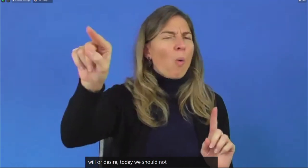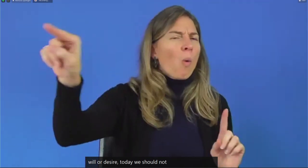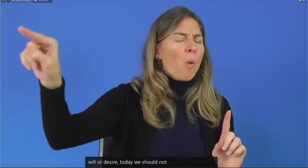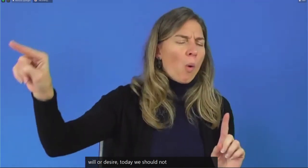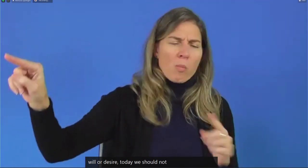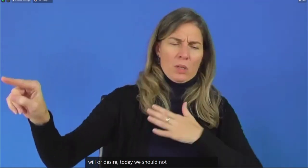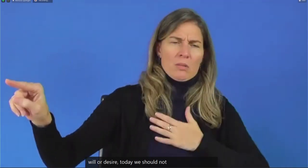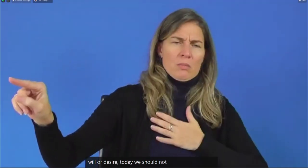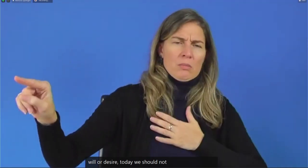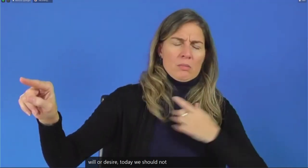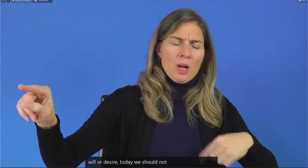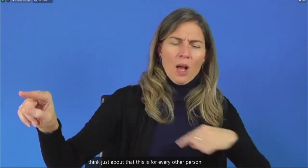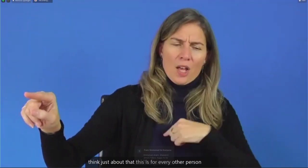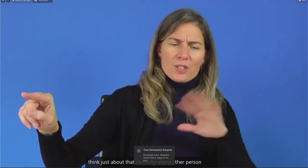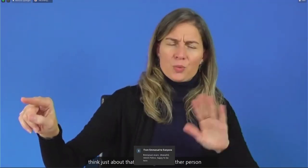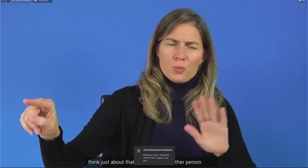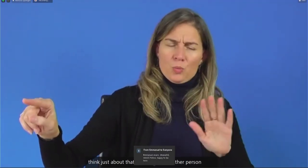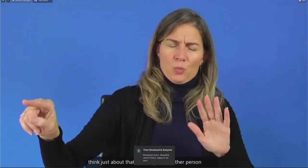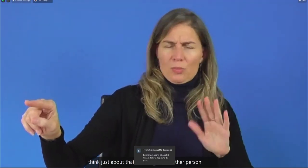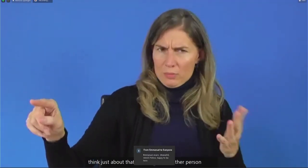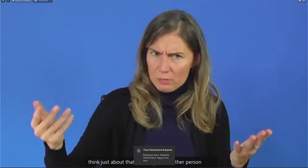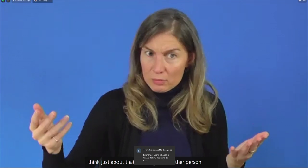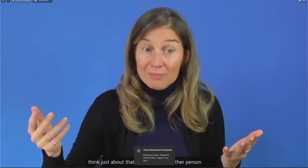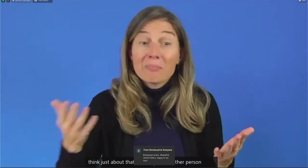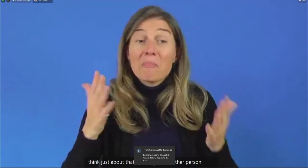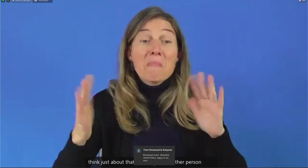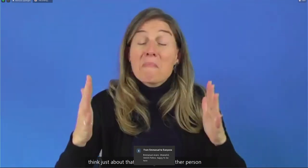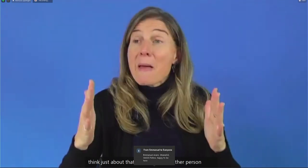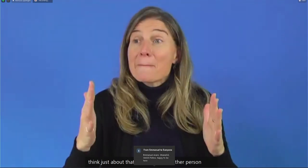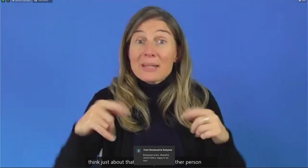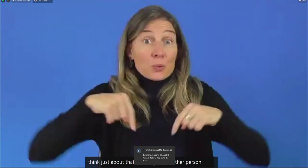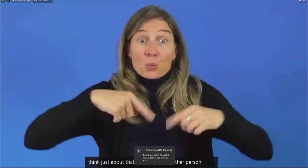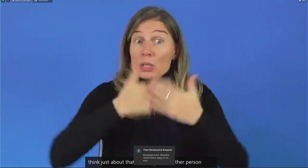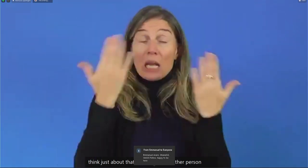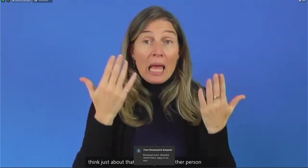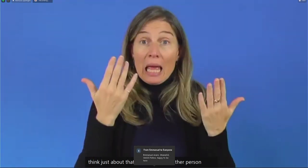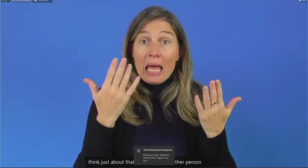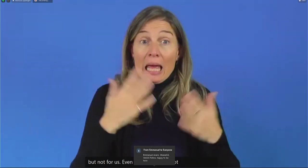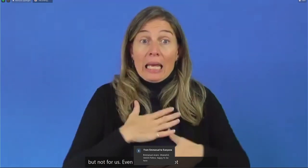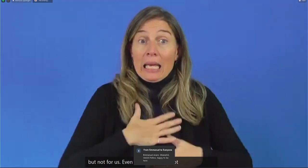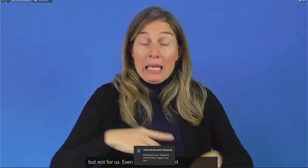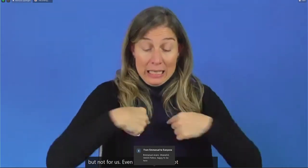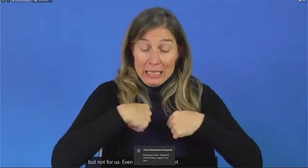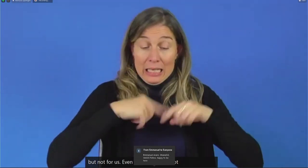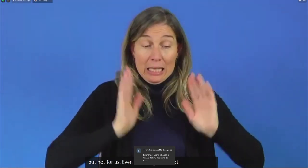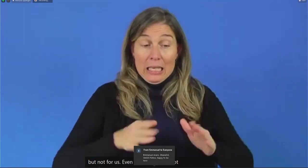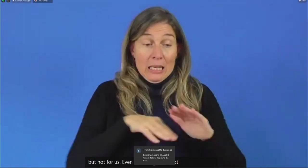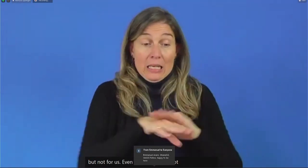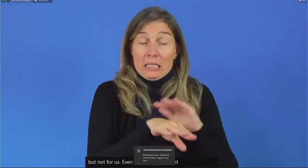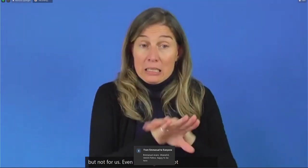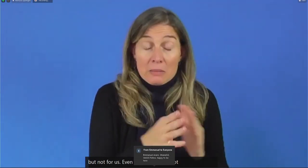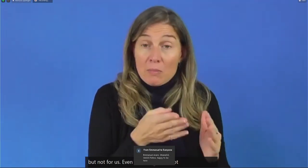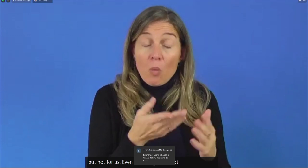if we today do not need it or may not need accessibility platforms or